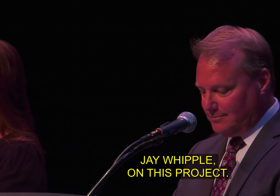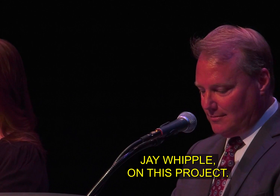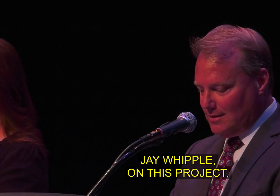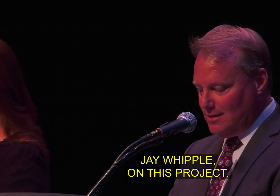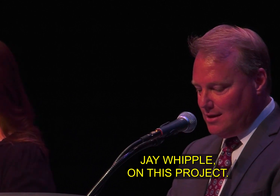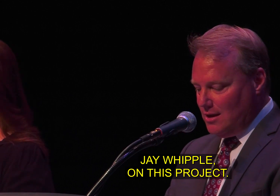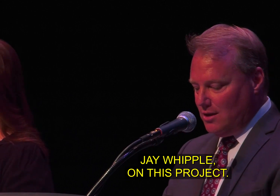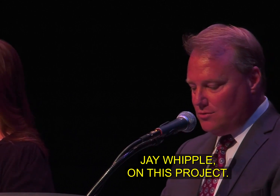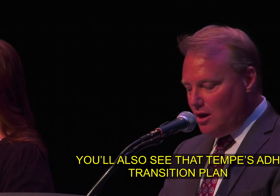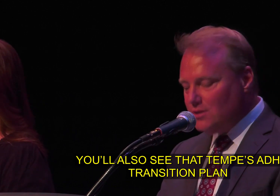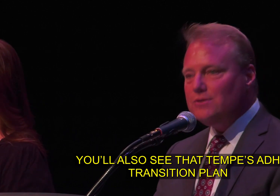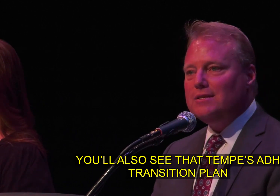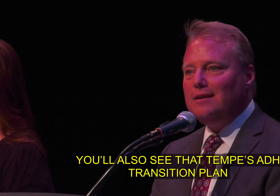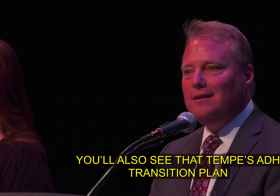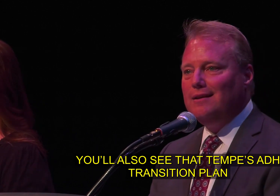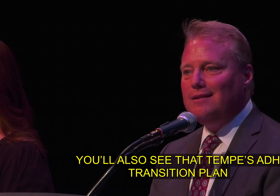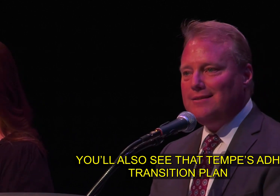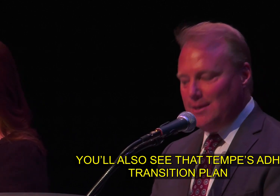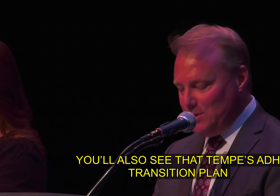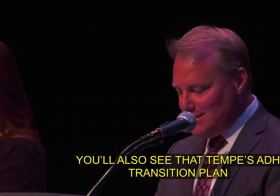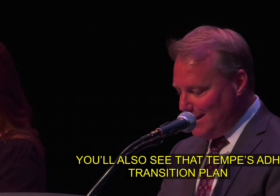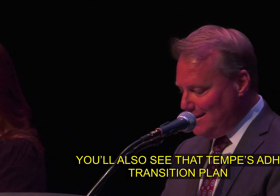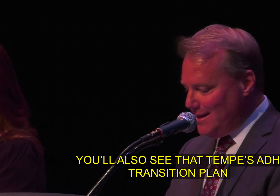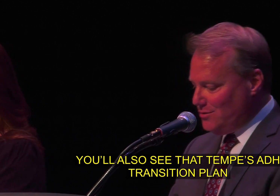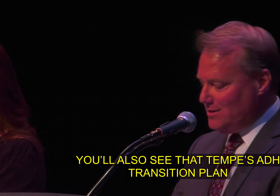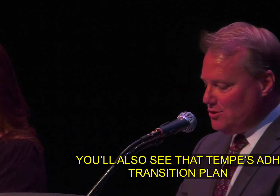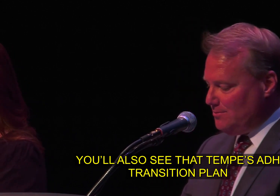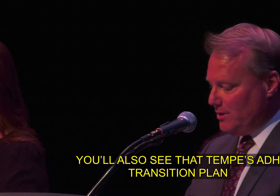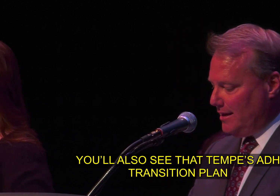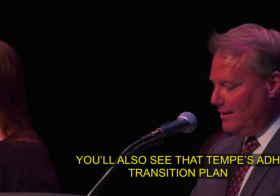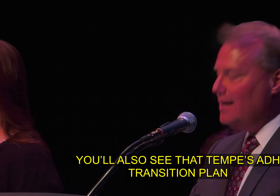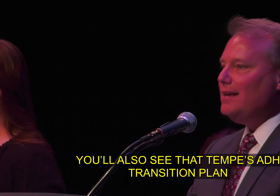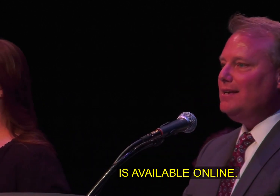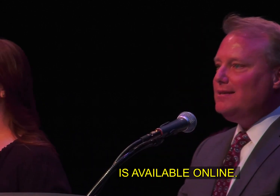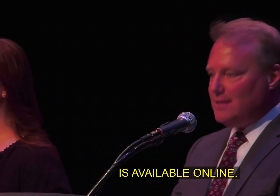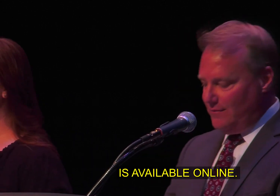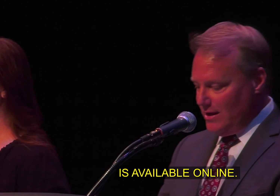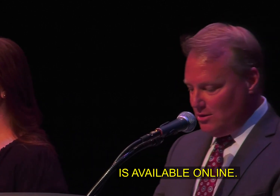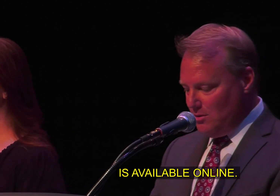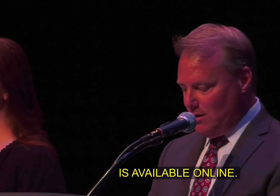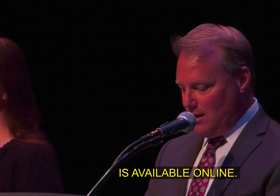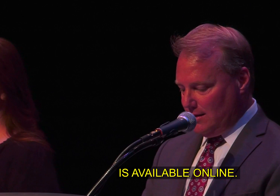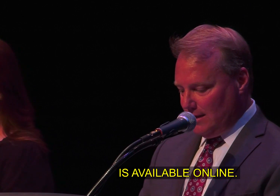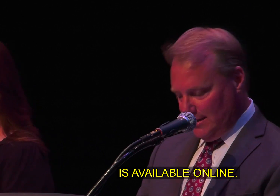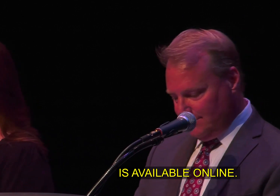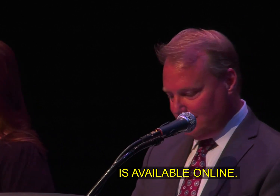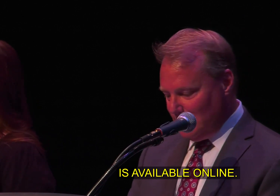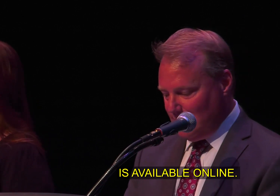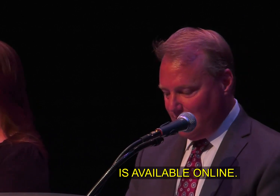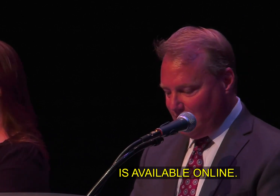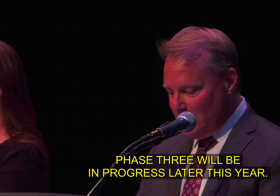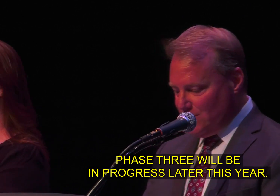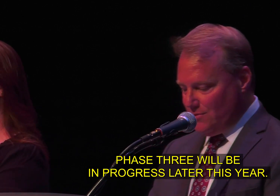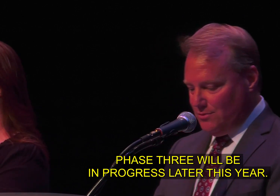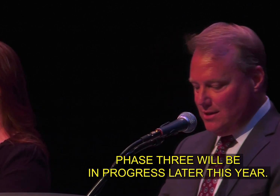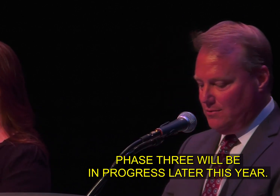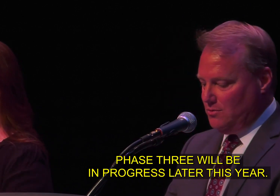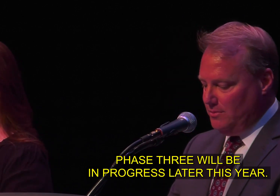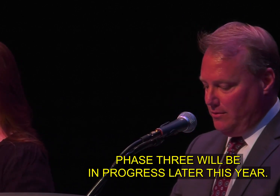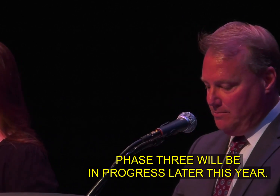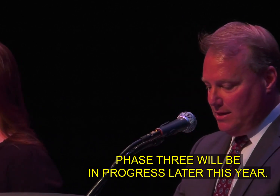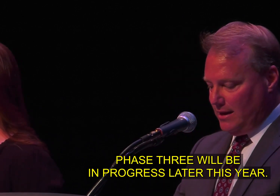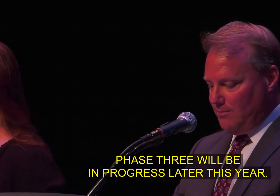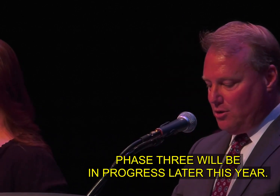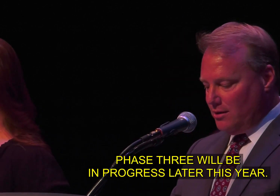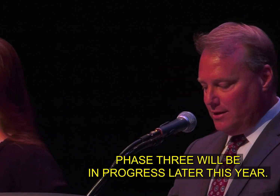project you will also see that tempe's ada transition plan is available online phase three